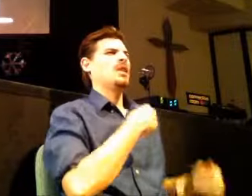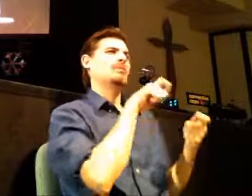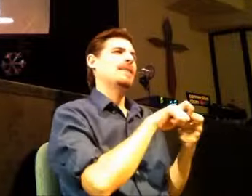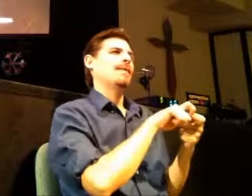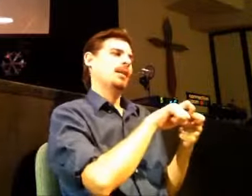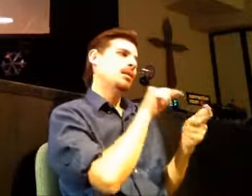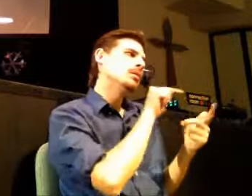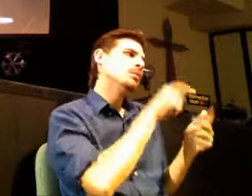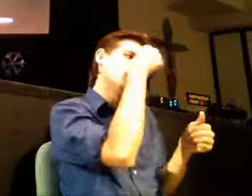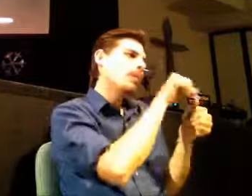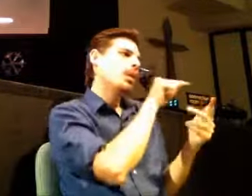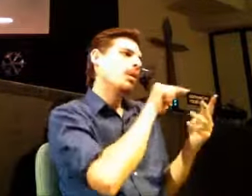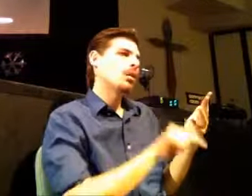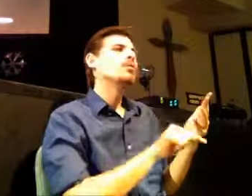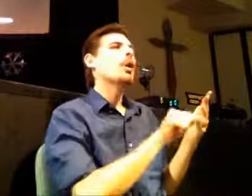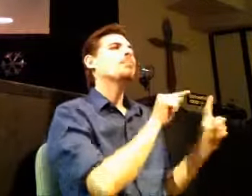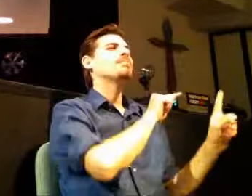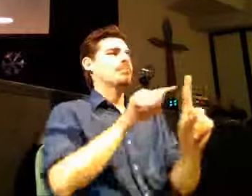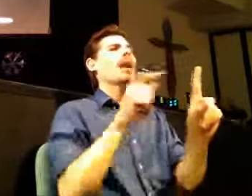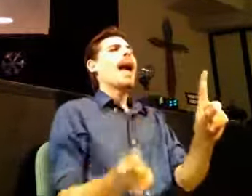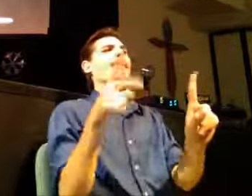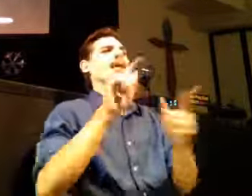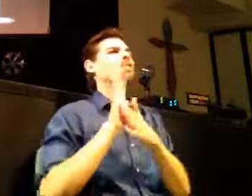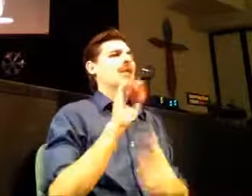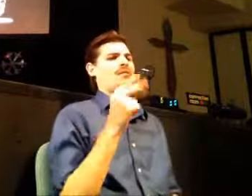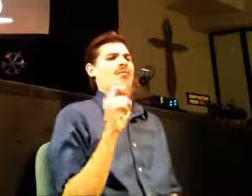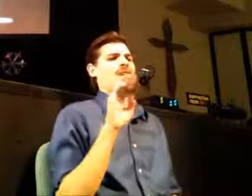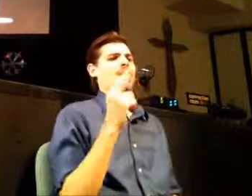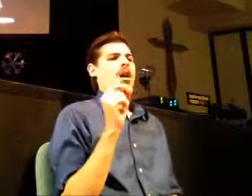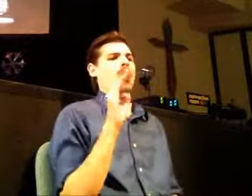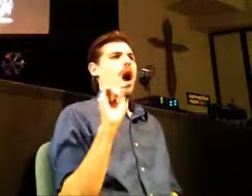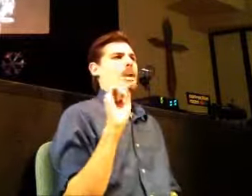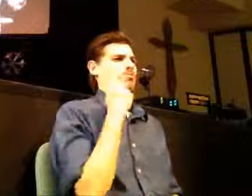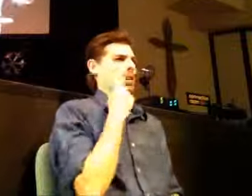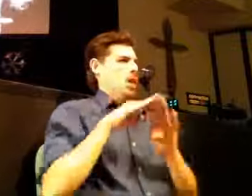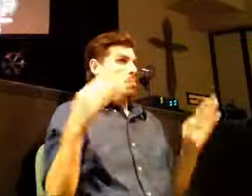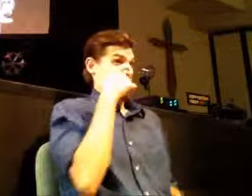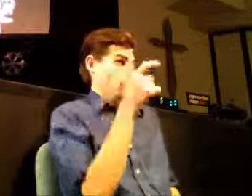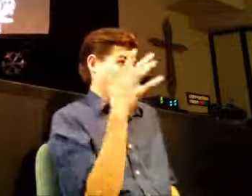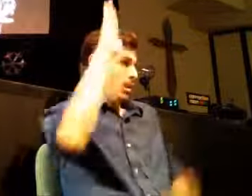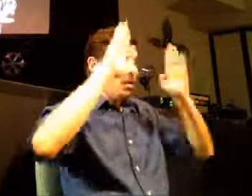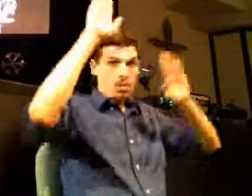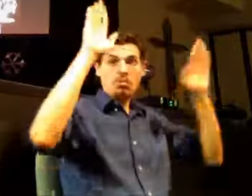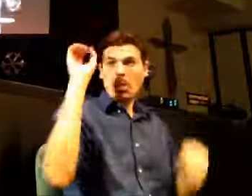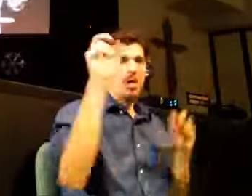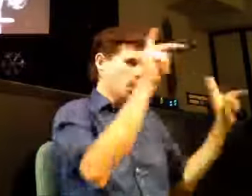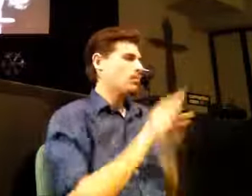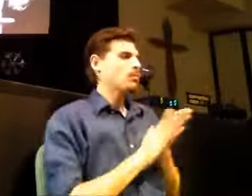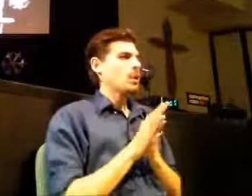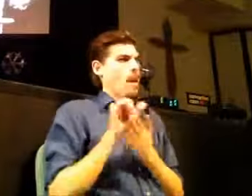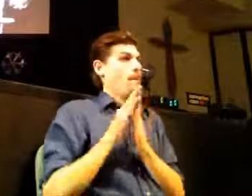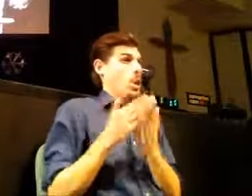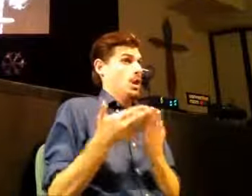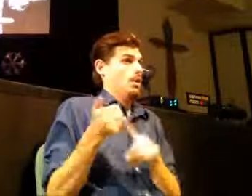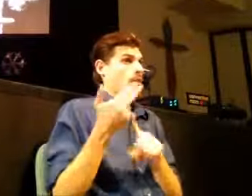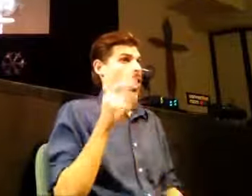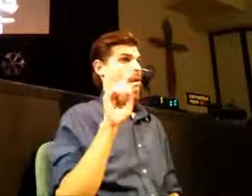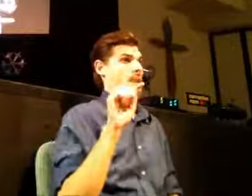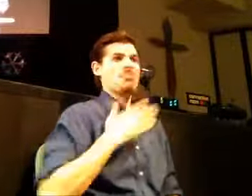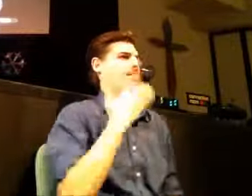how many of saw the latest Hobbit movie here okay quite a few of you okay I think I told you this before the Hobbit is one of my favorite books and this movie captured one of my favorite parts of the Hobbit and it's when they go into the